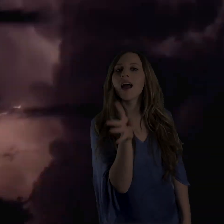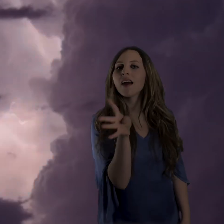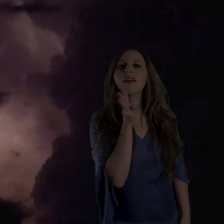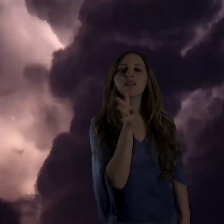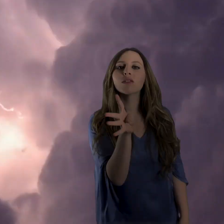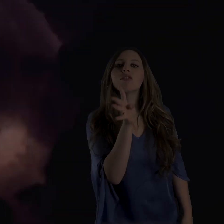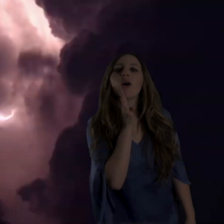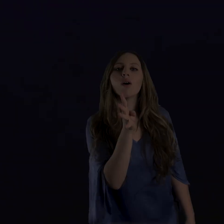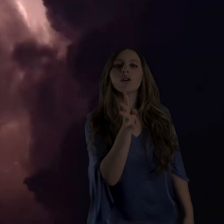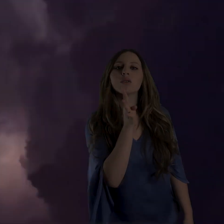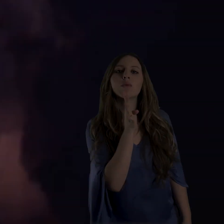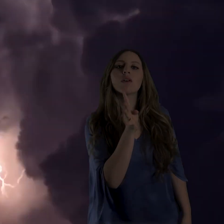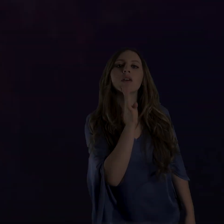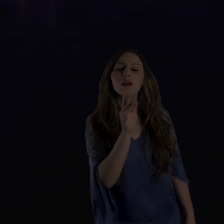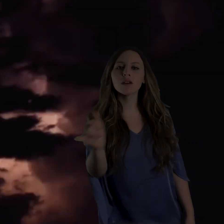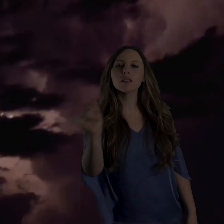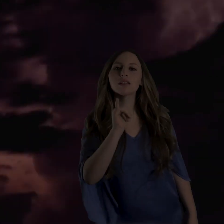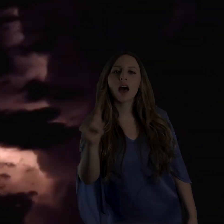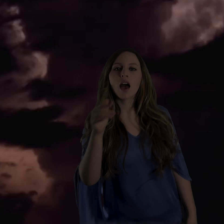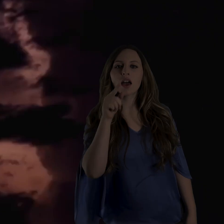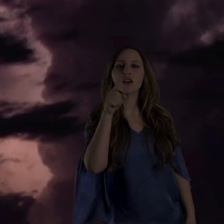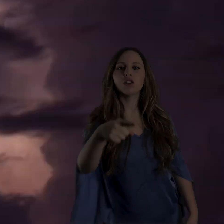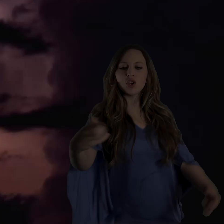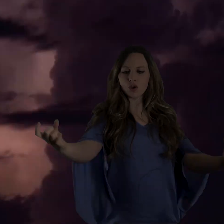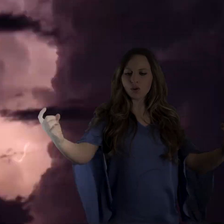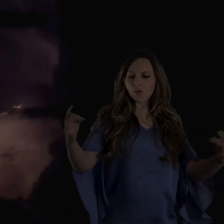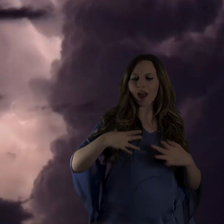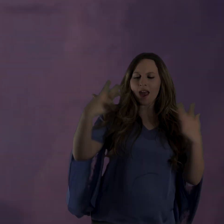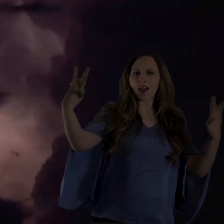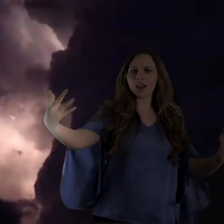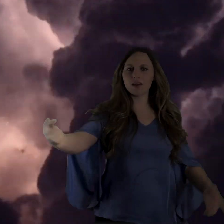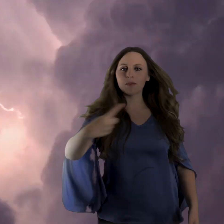those words You're saying